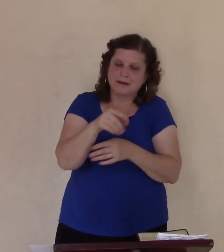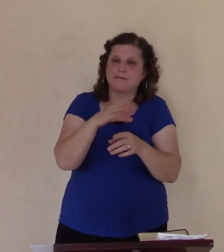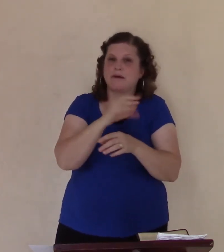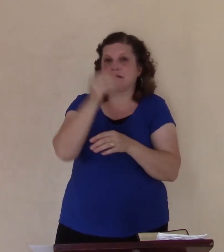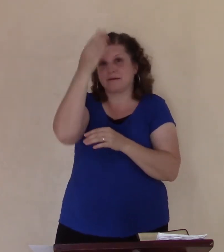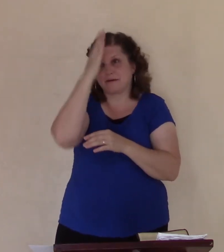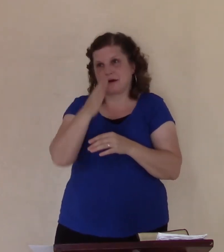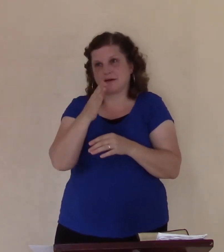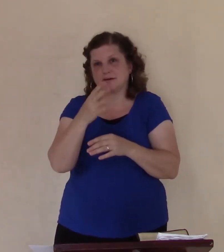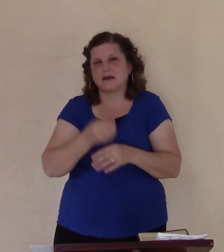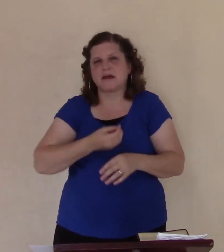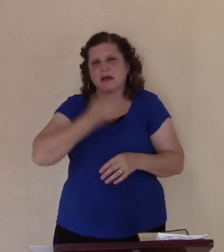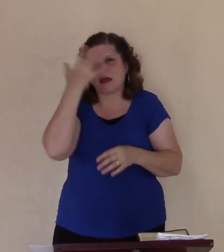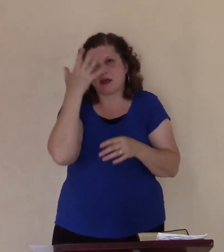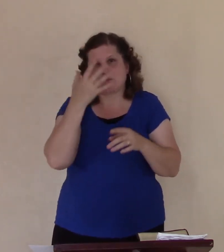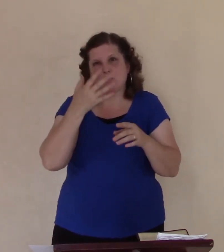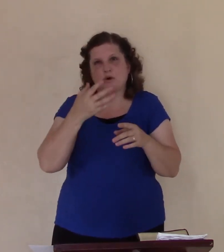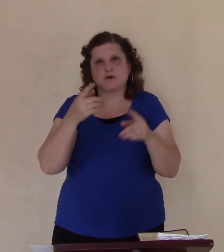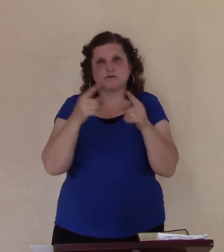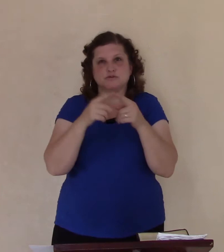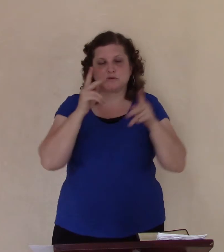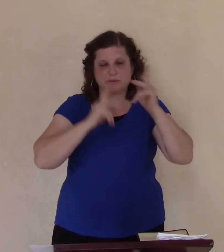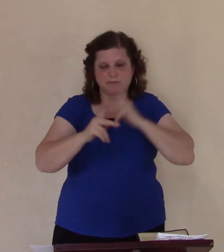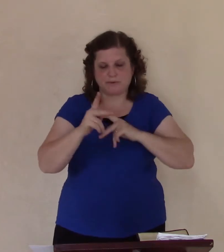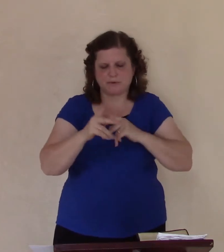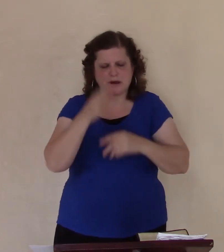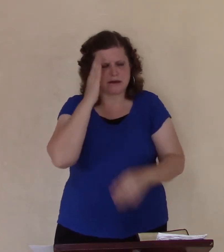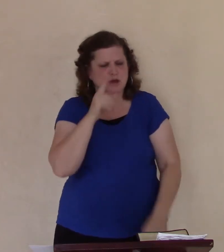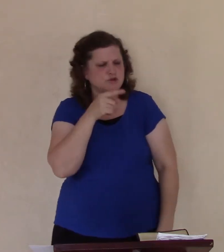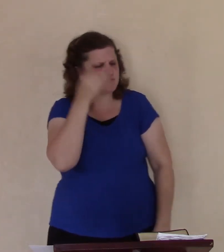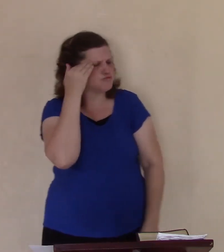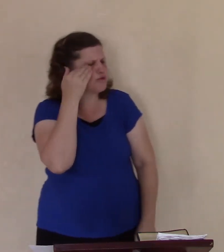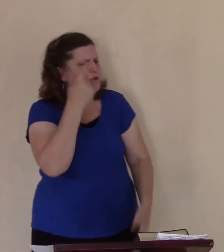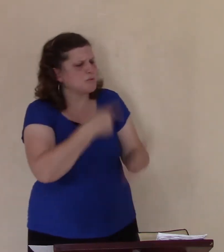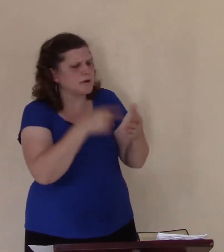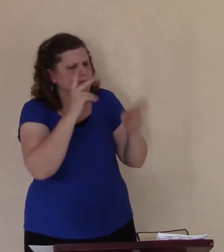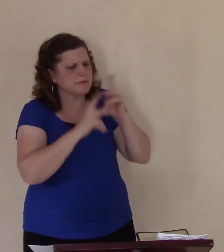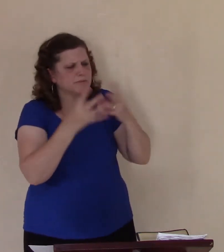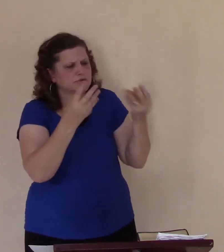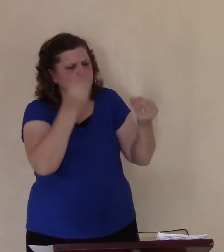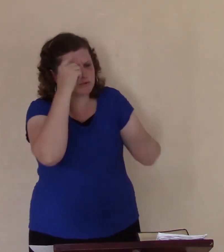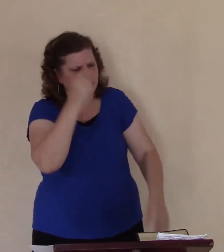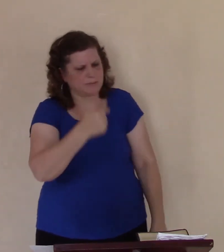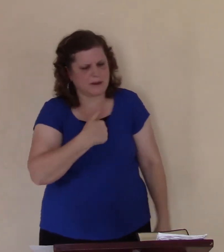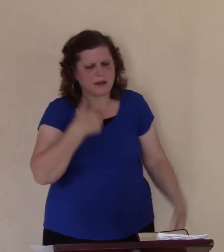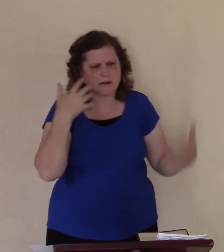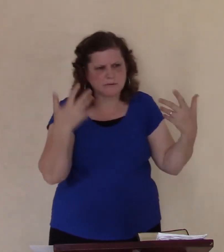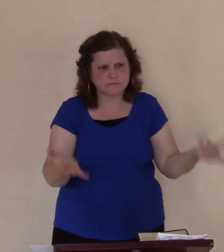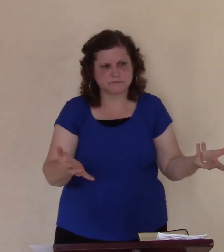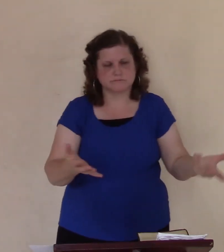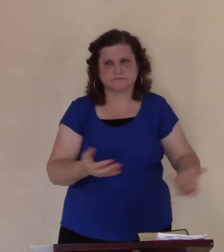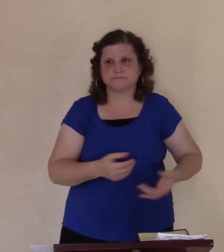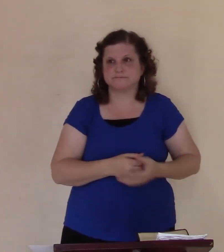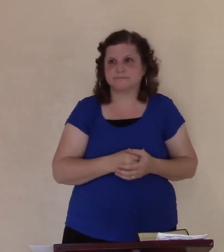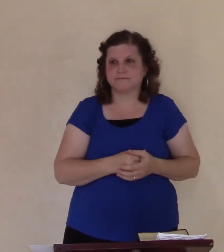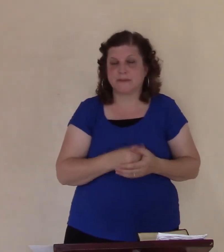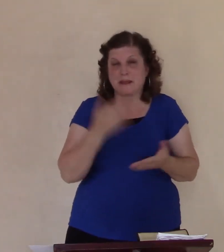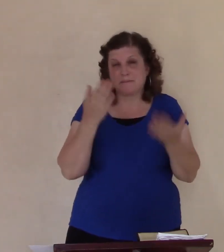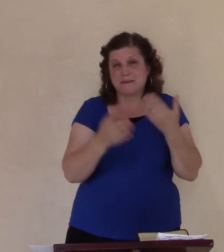people. God, know, these people who matter. Now, they may not touch on Jonah personally, but may he have a